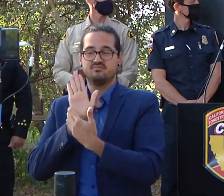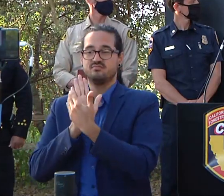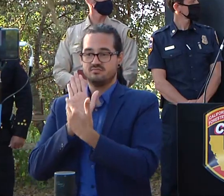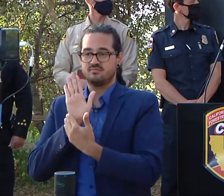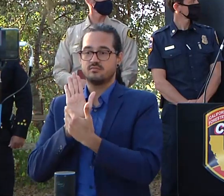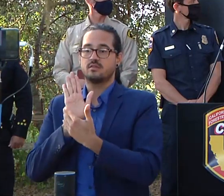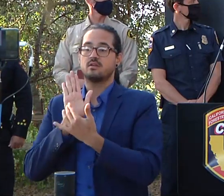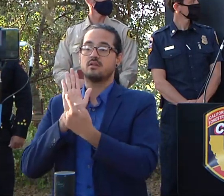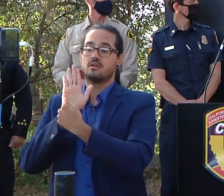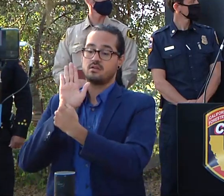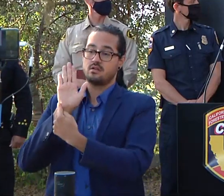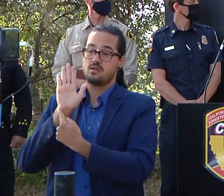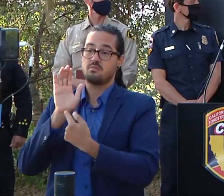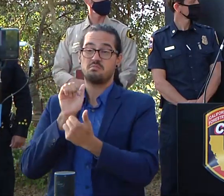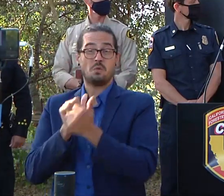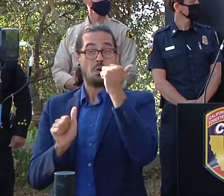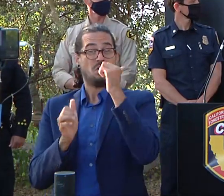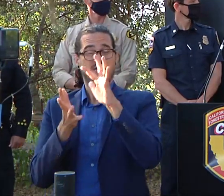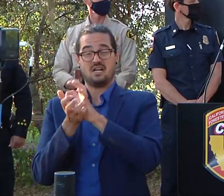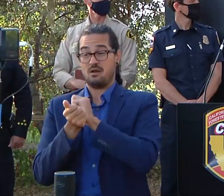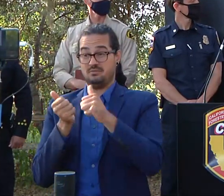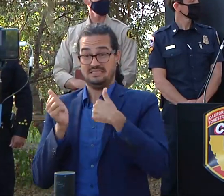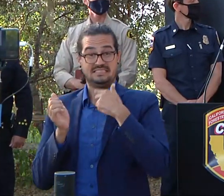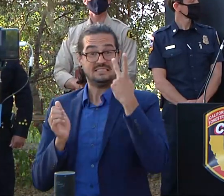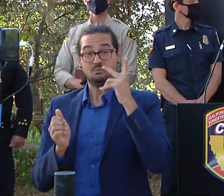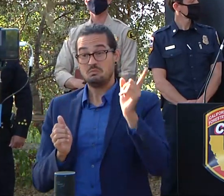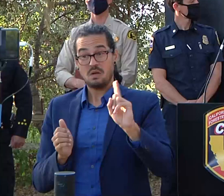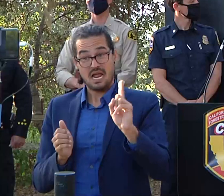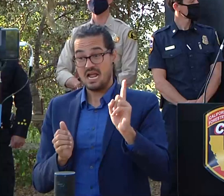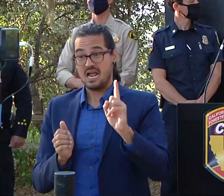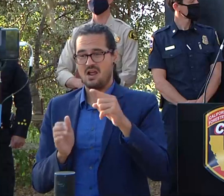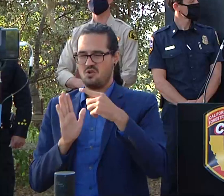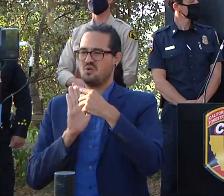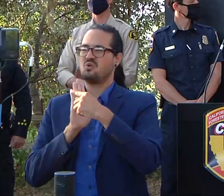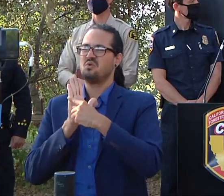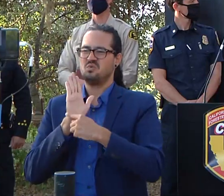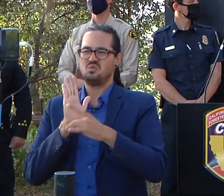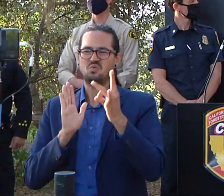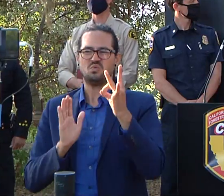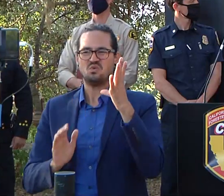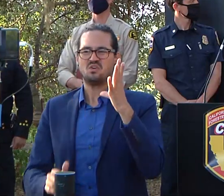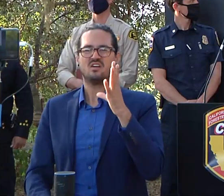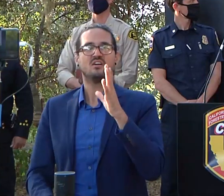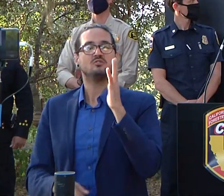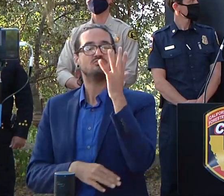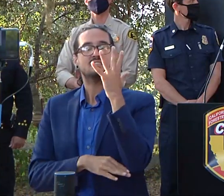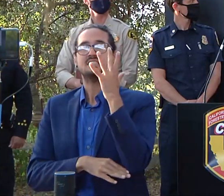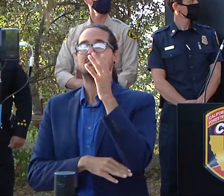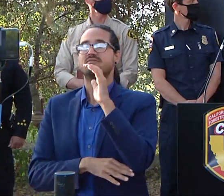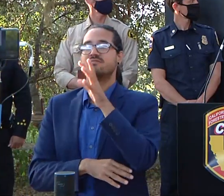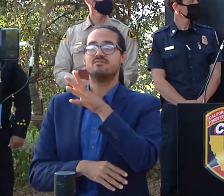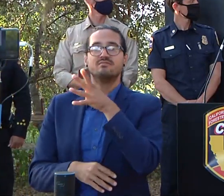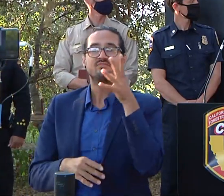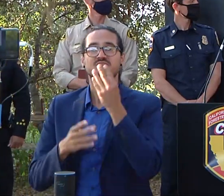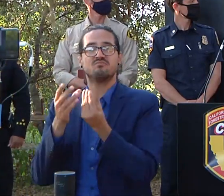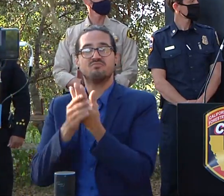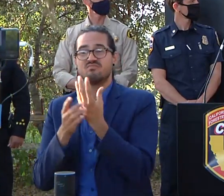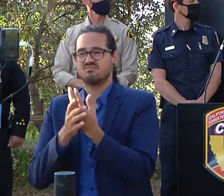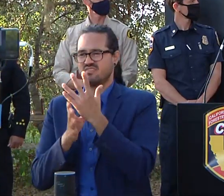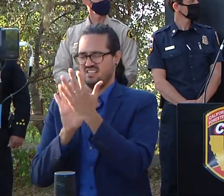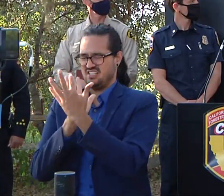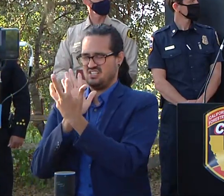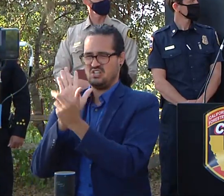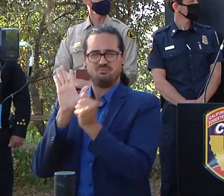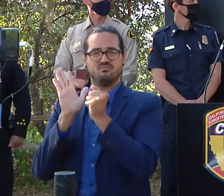that i've seen of the fire beyond the the structure loss as far as to the vegetation was amazingly here on the coastal area uh more flashy